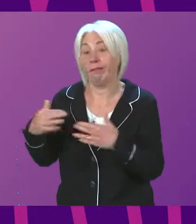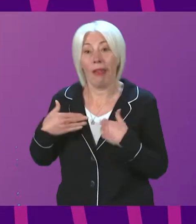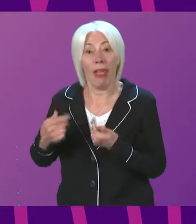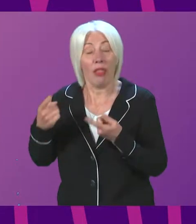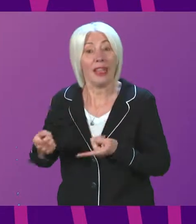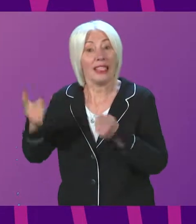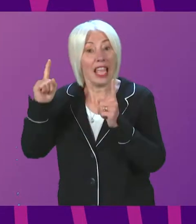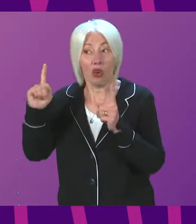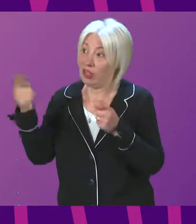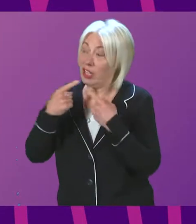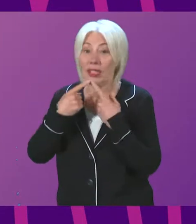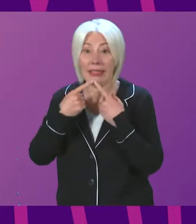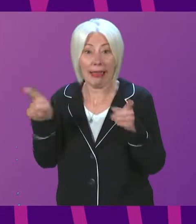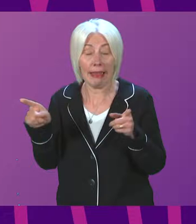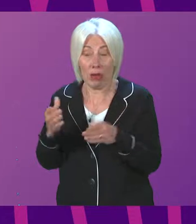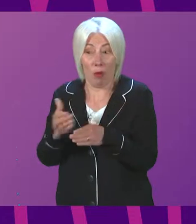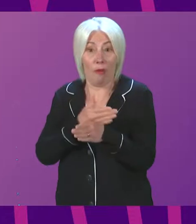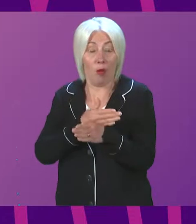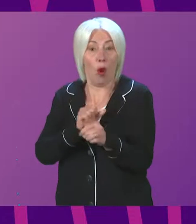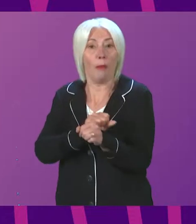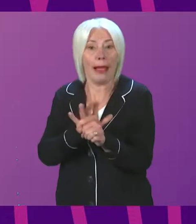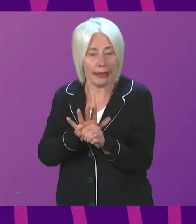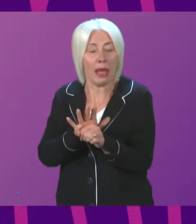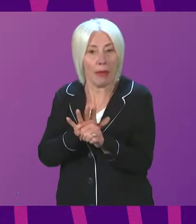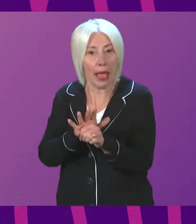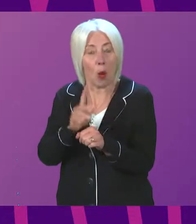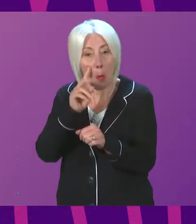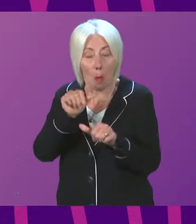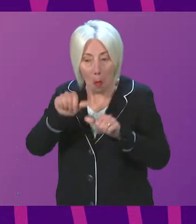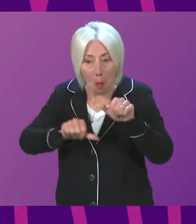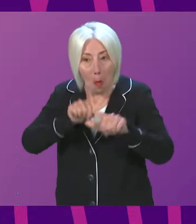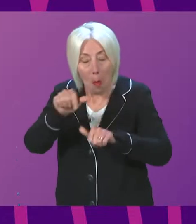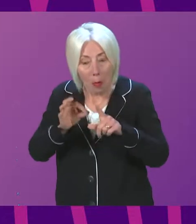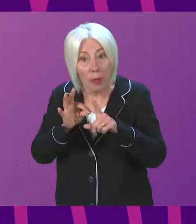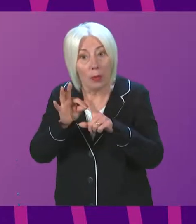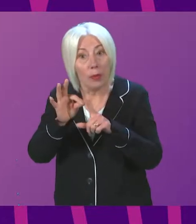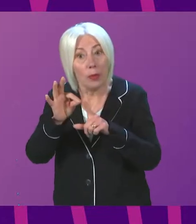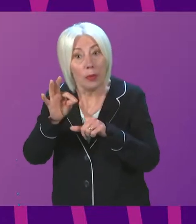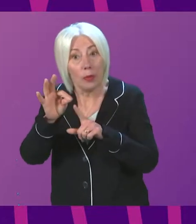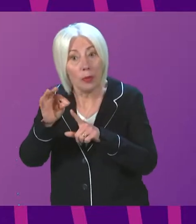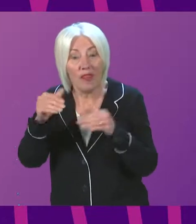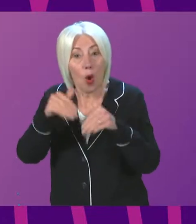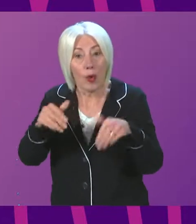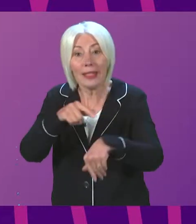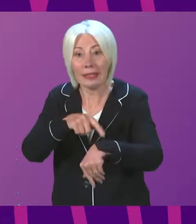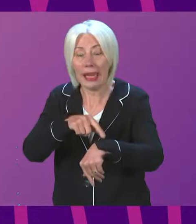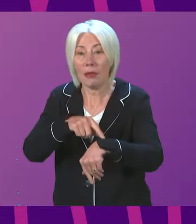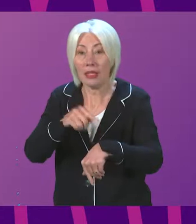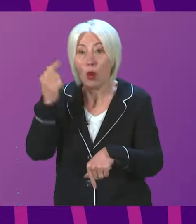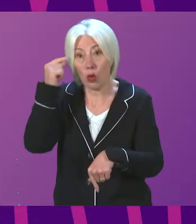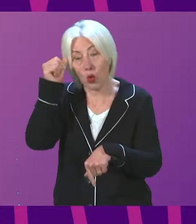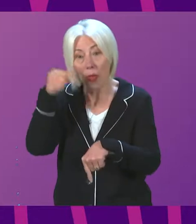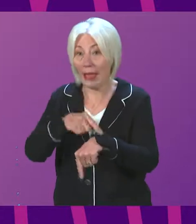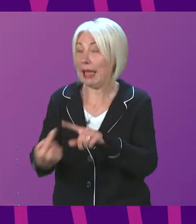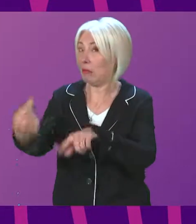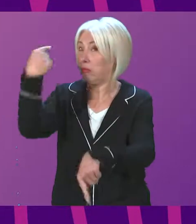narrating to the Chamber, before the pandemic, we were seeing progress in reducing waiting times, given the pressures at that time